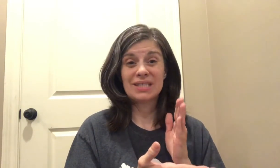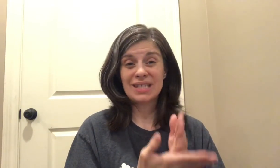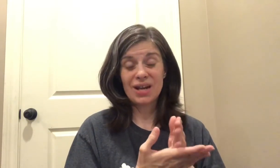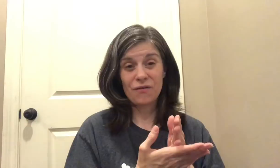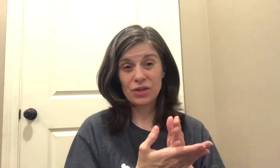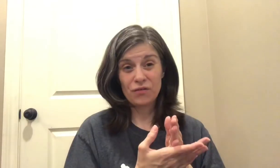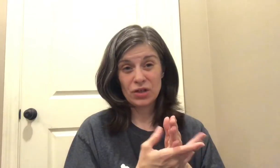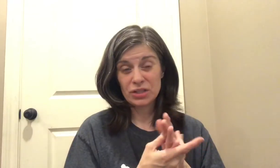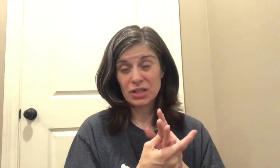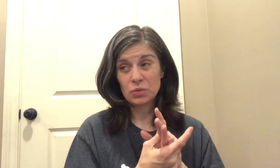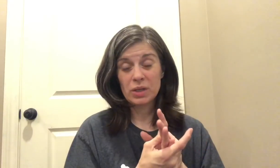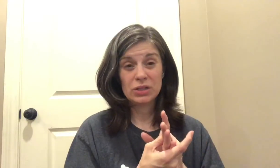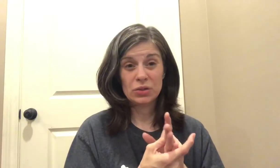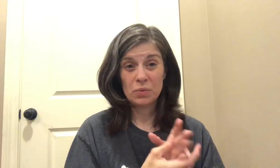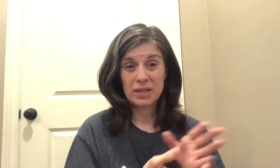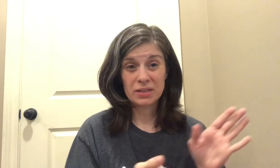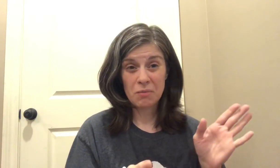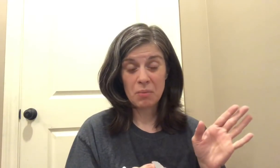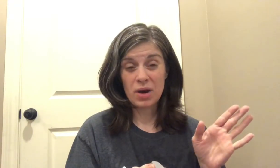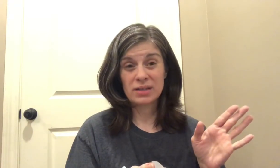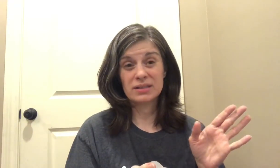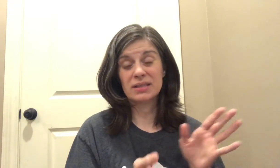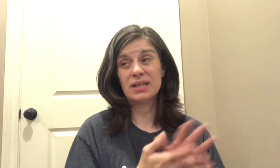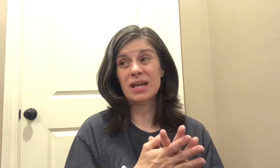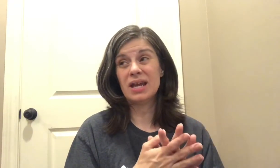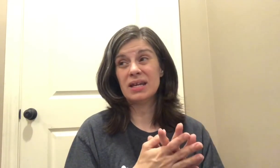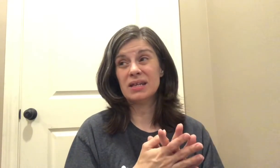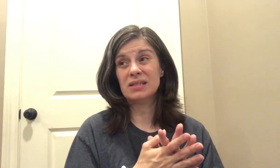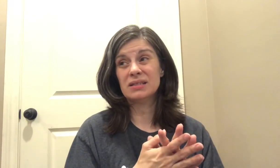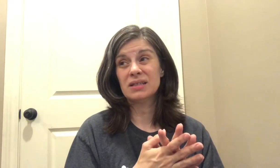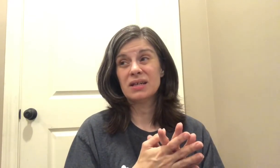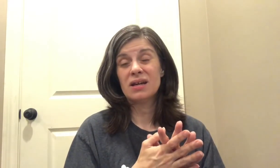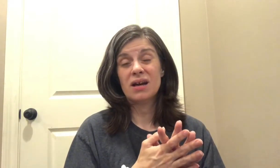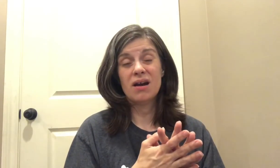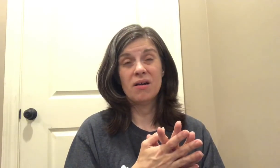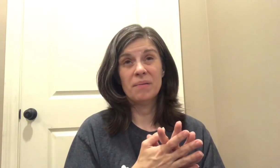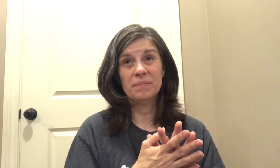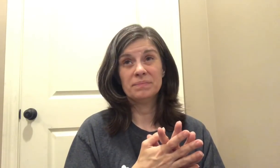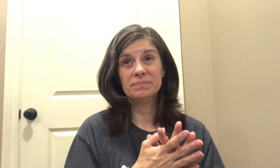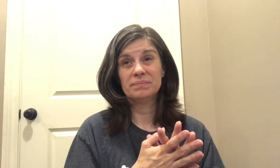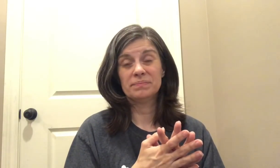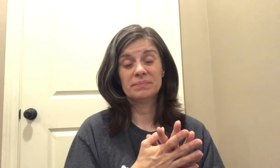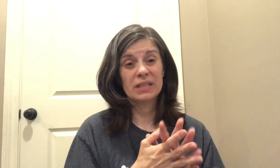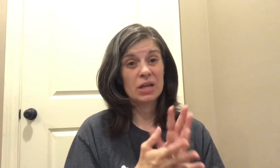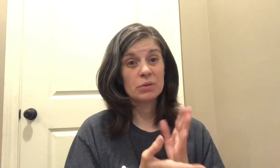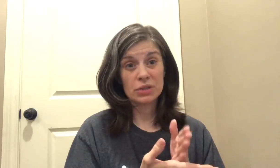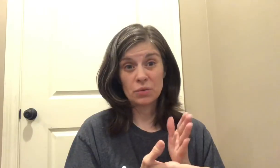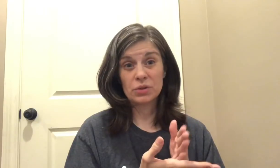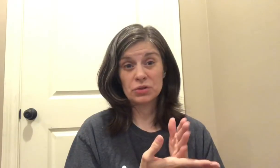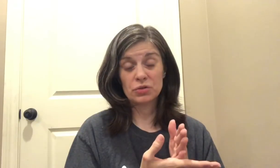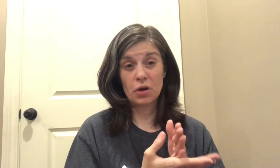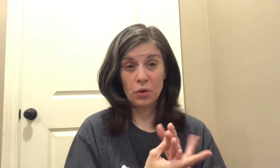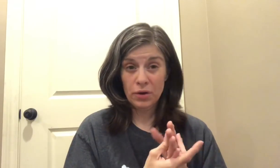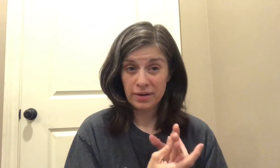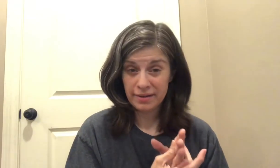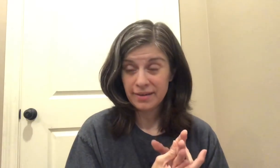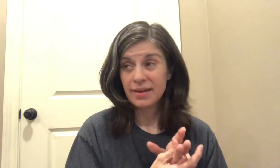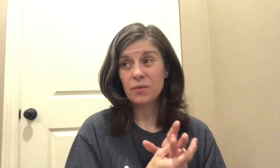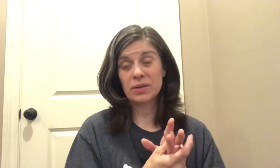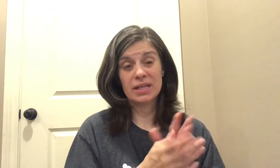sick for the first like 22 weeks of my pregnancy and it was a real struggle once